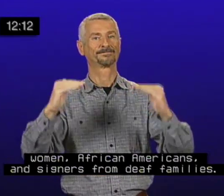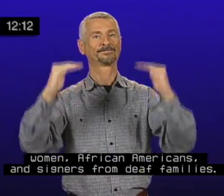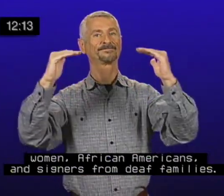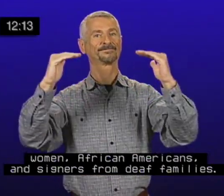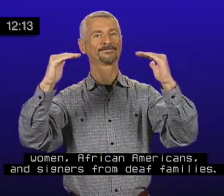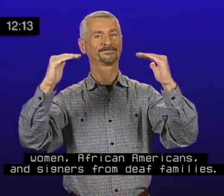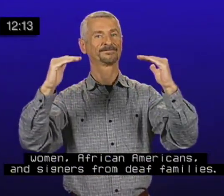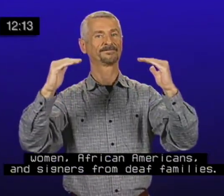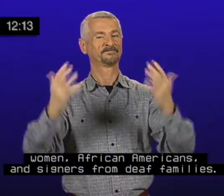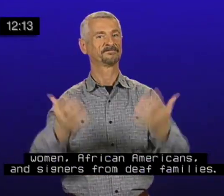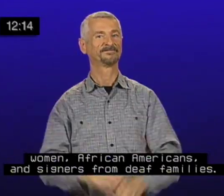signers from deaf families.